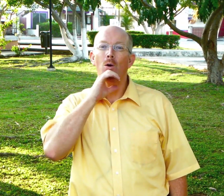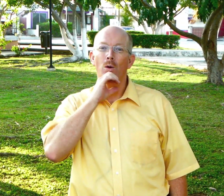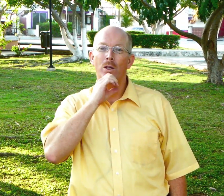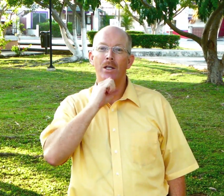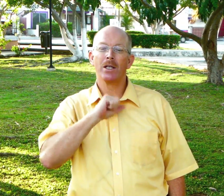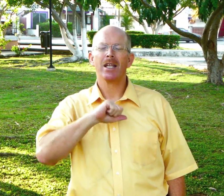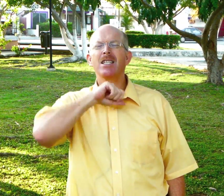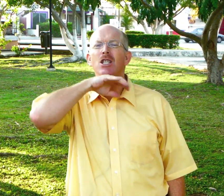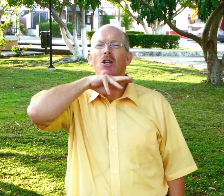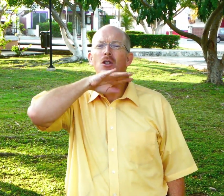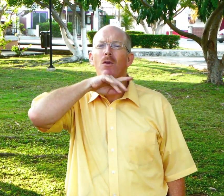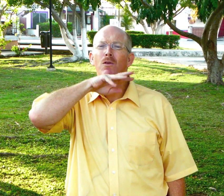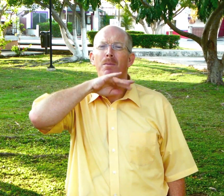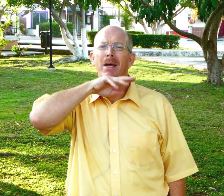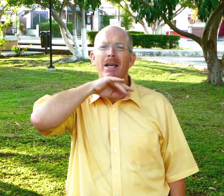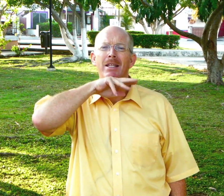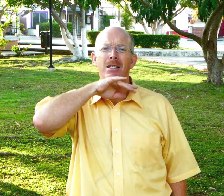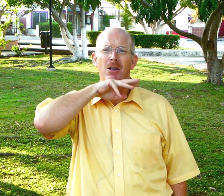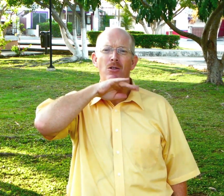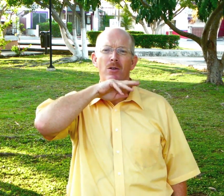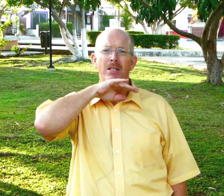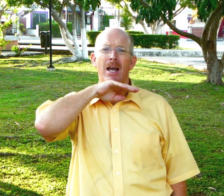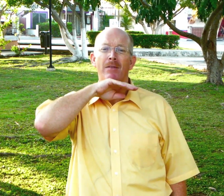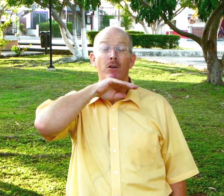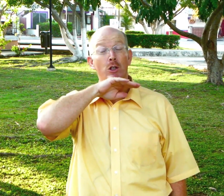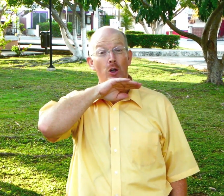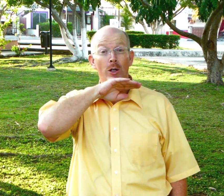this is also for pig this is also the sign for dirty